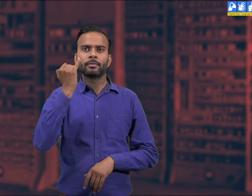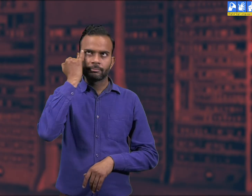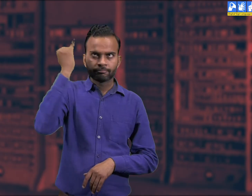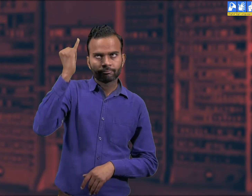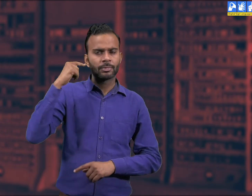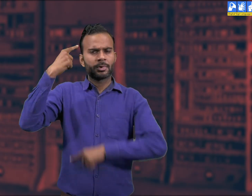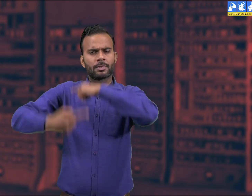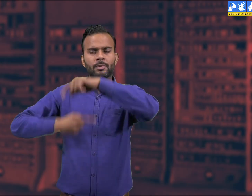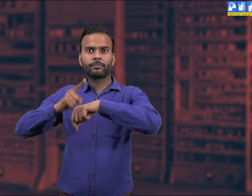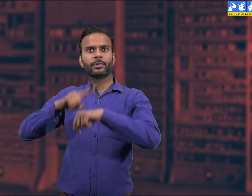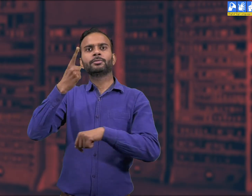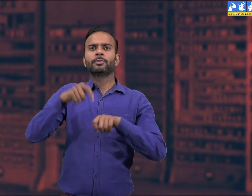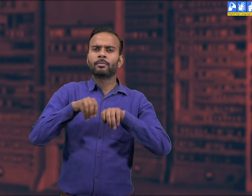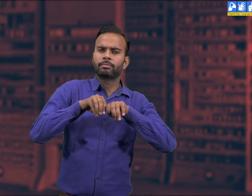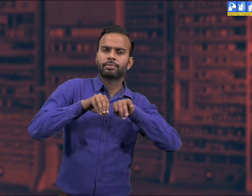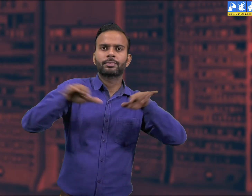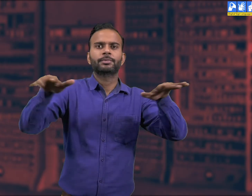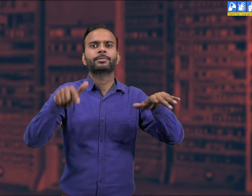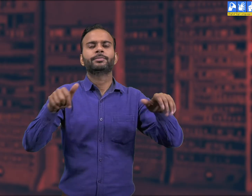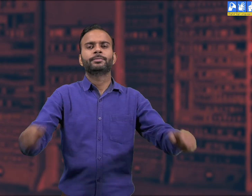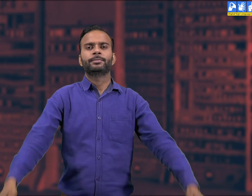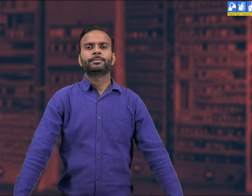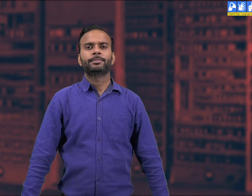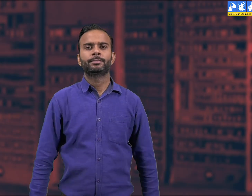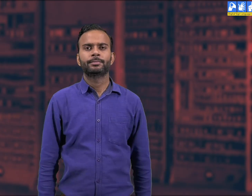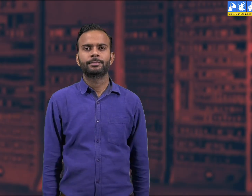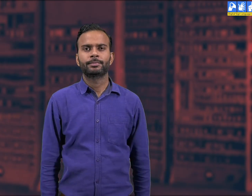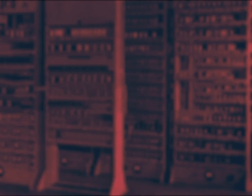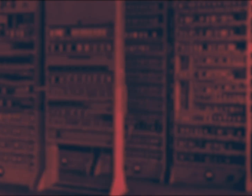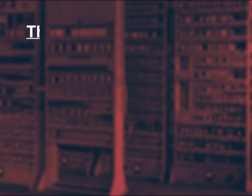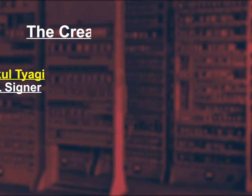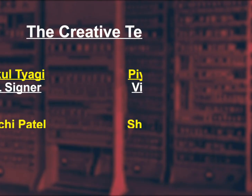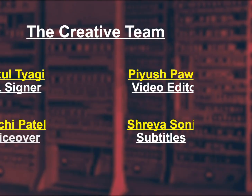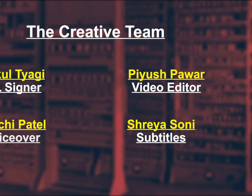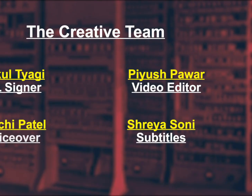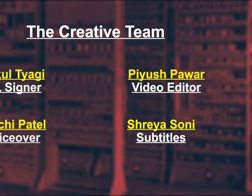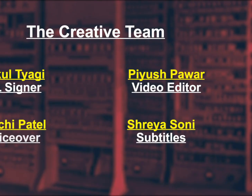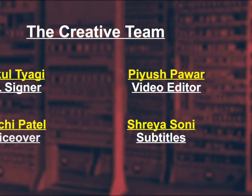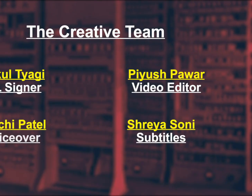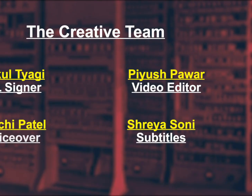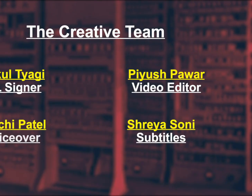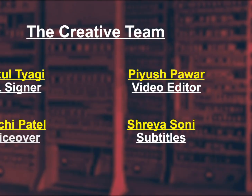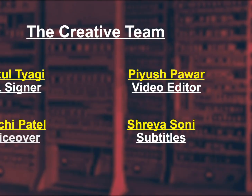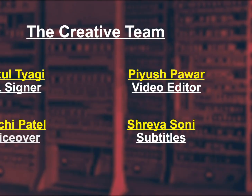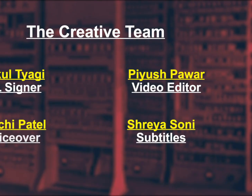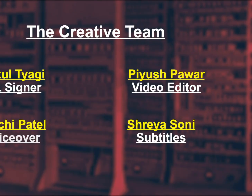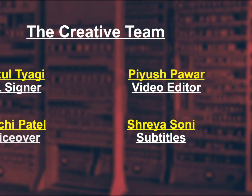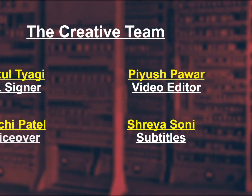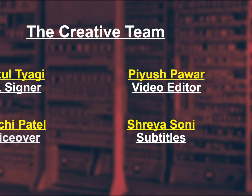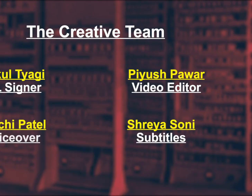questions. memorize the